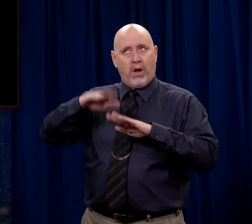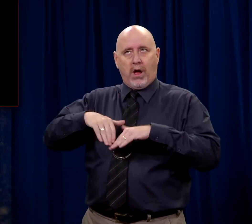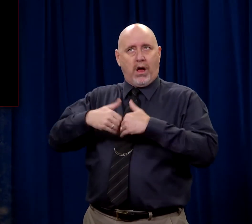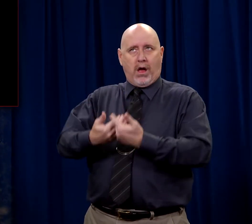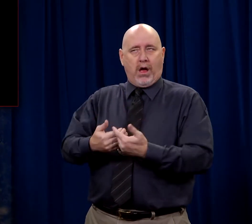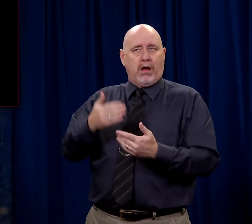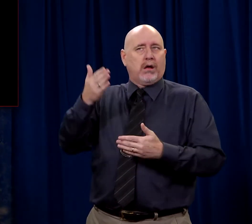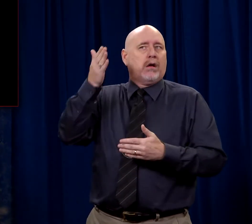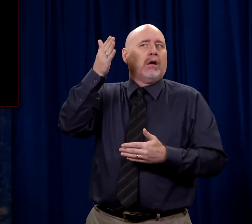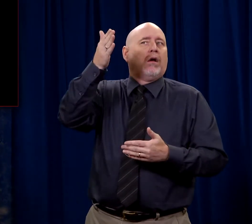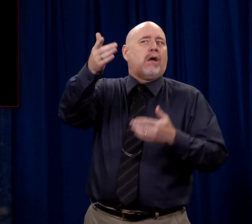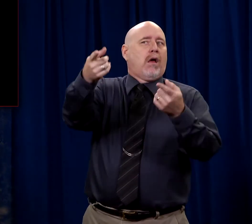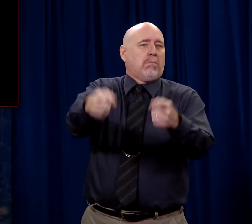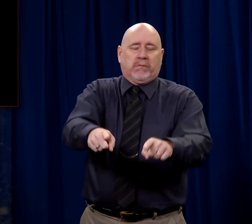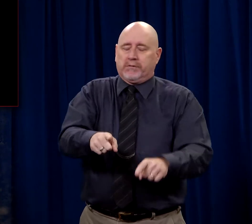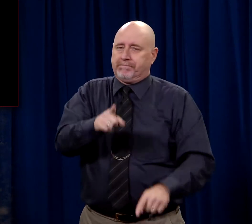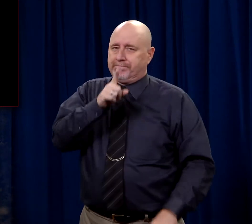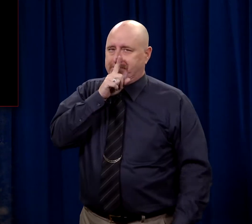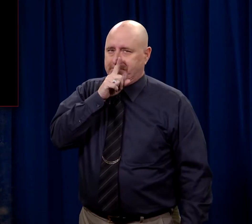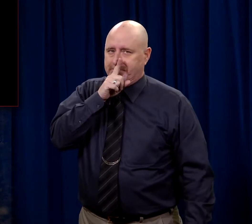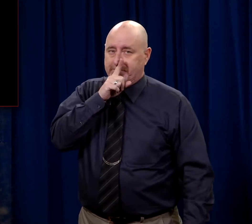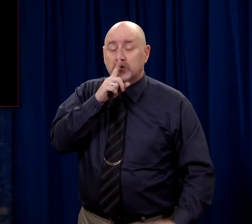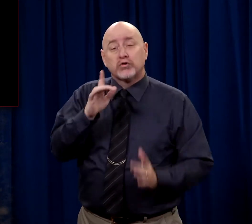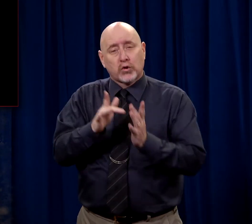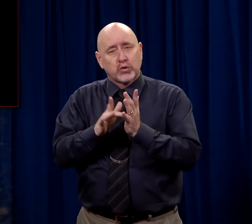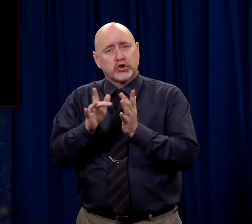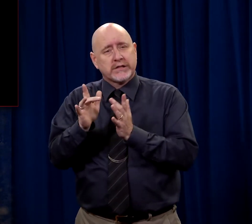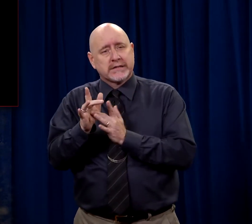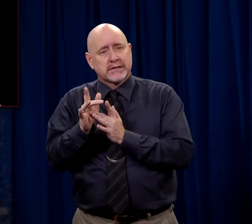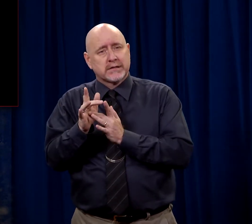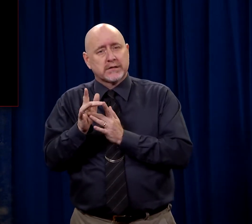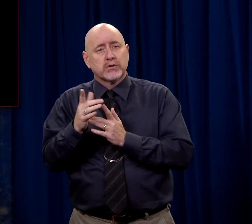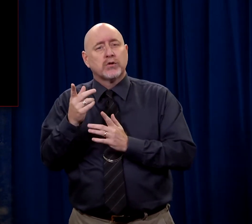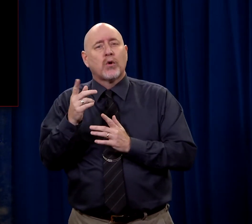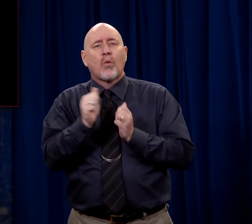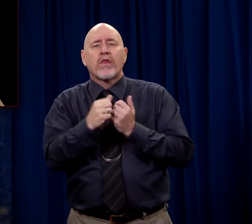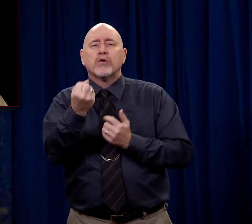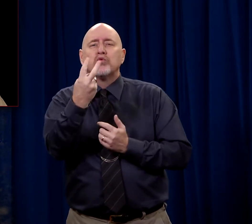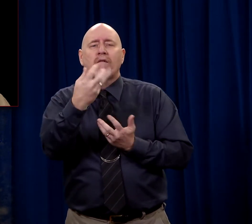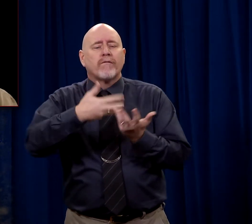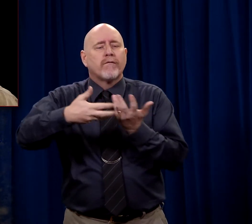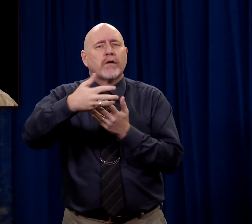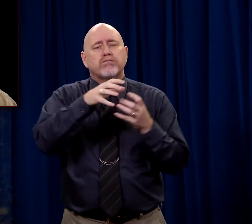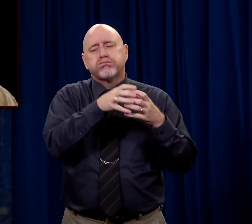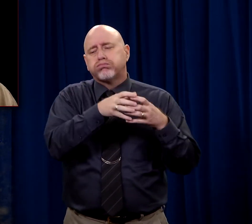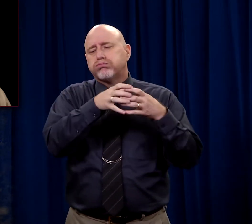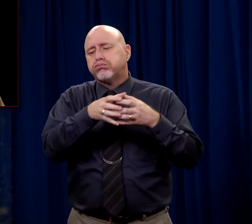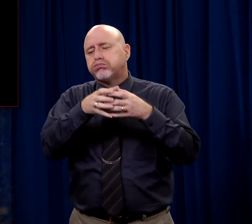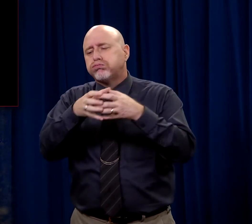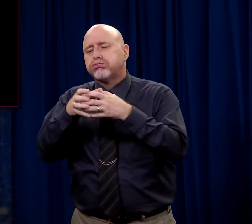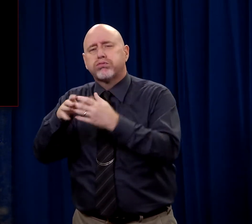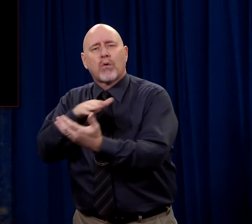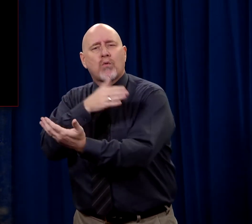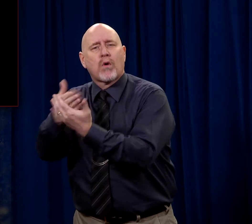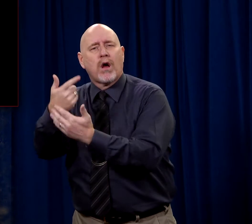know how this was going to turn out. And so Jesus then walks with His disciples to the Garden of Gethsemane